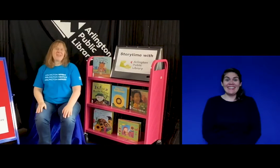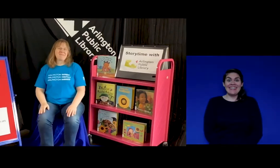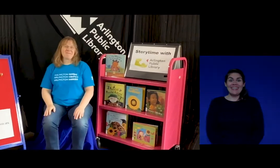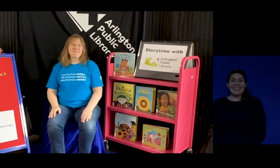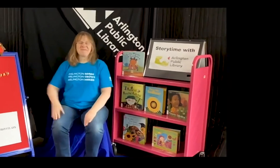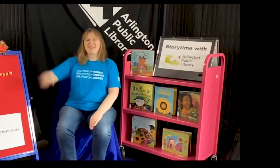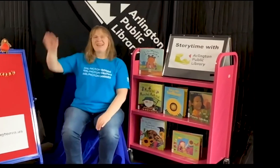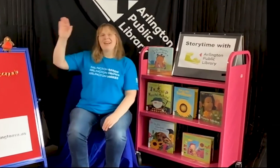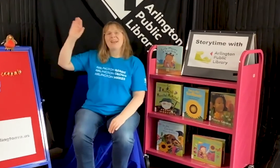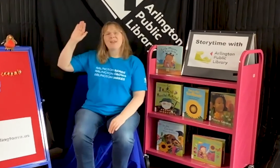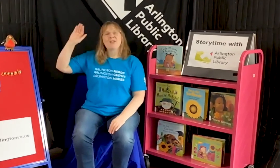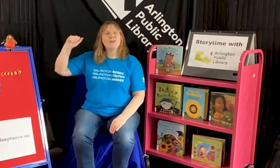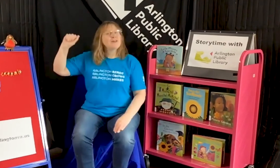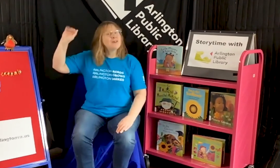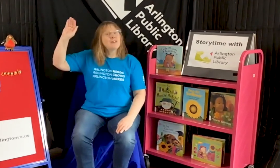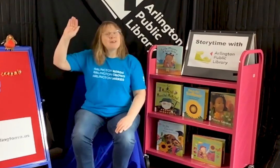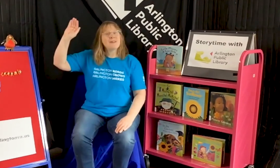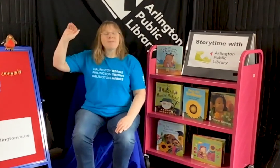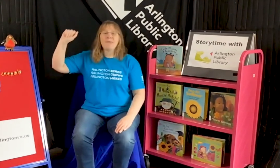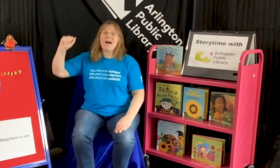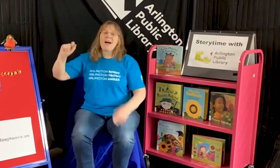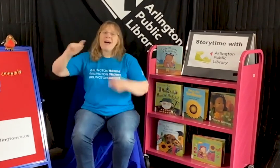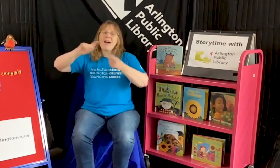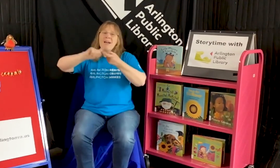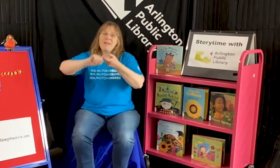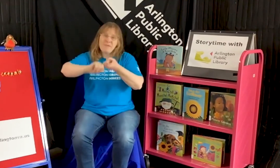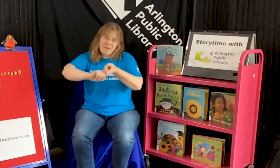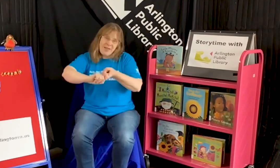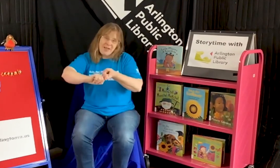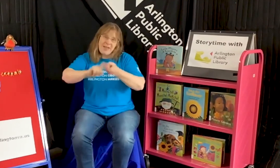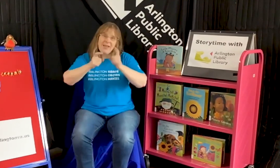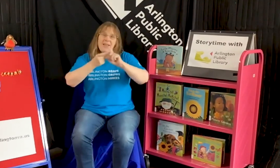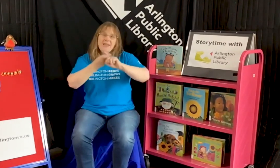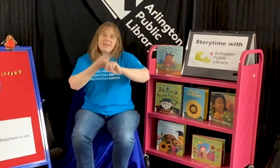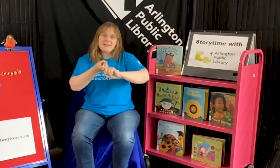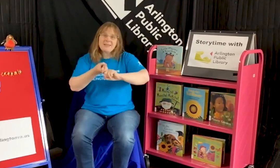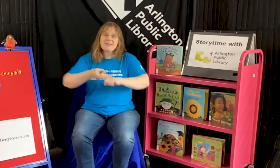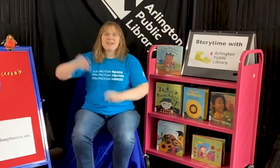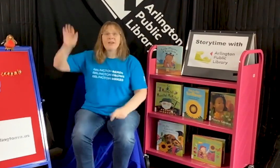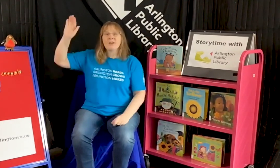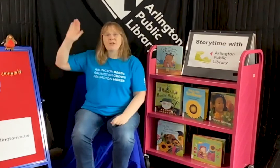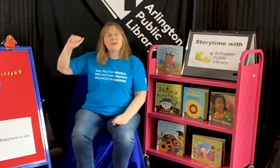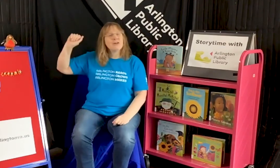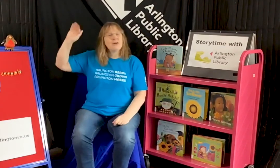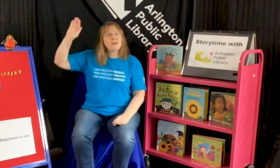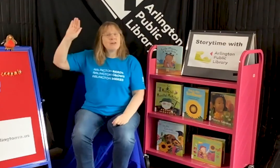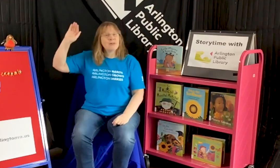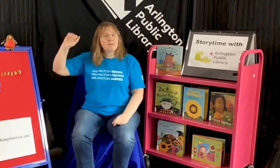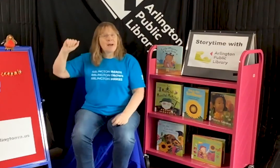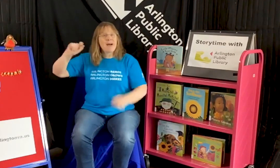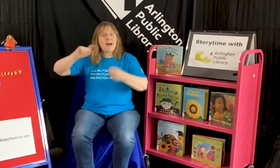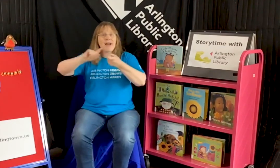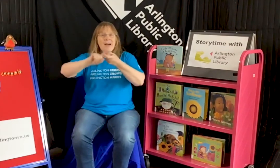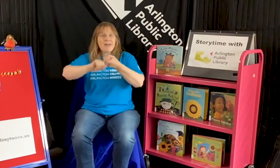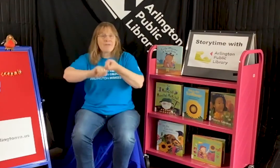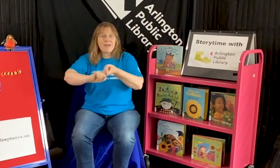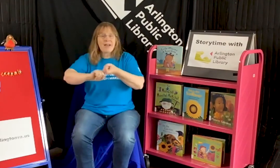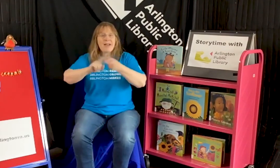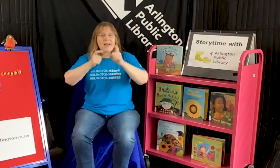goodbye friends goodbye friends